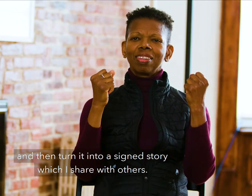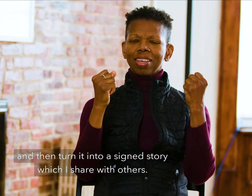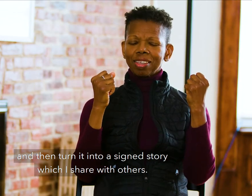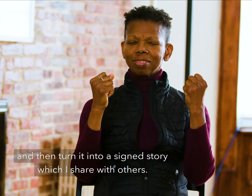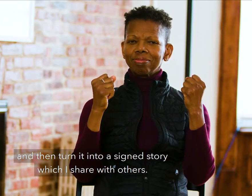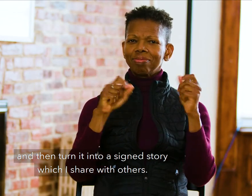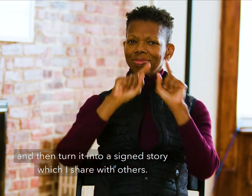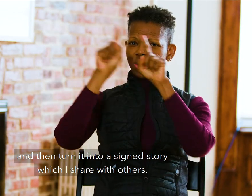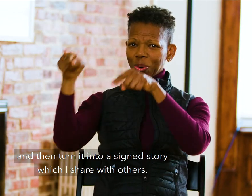I share with others.